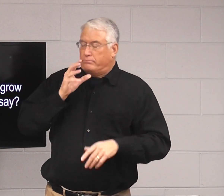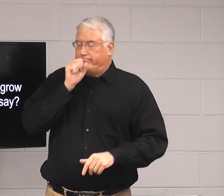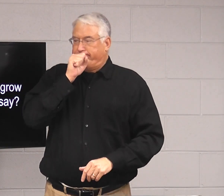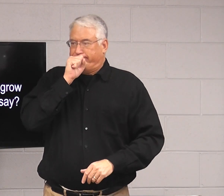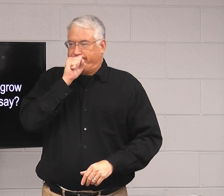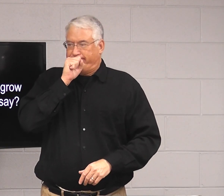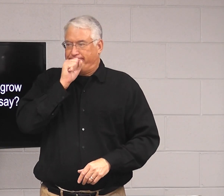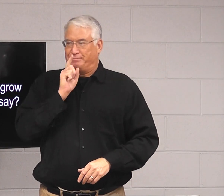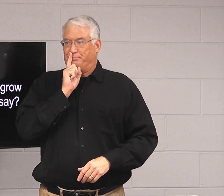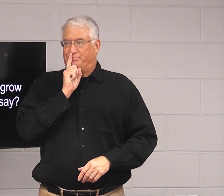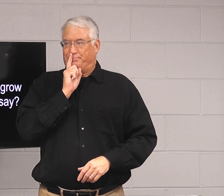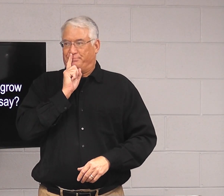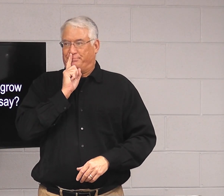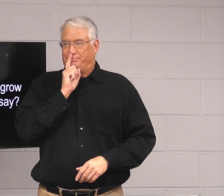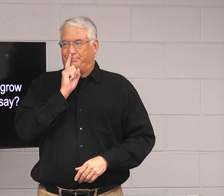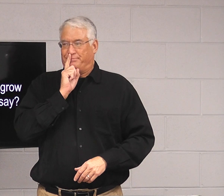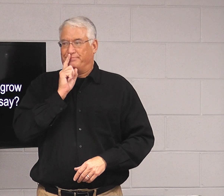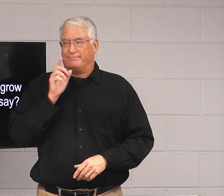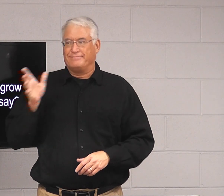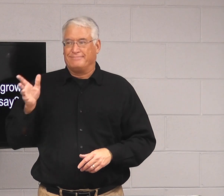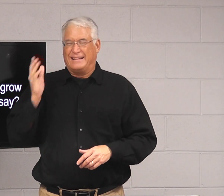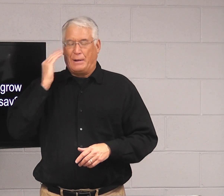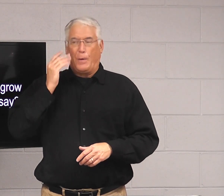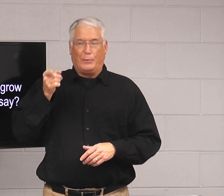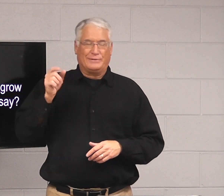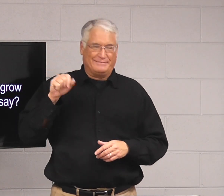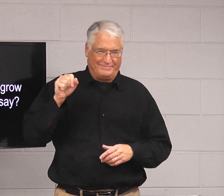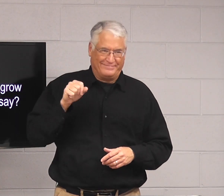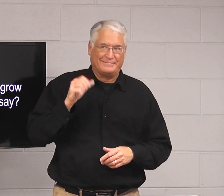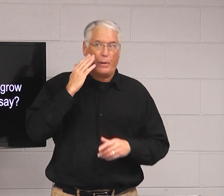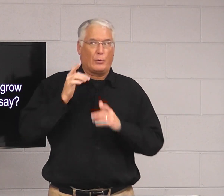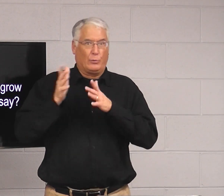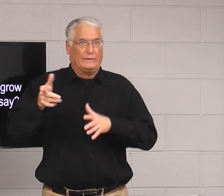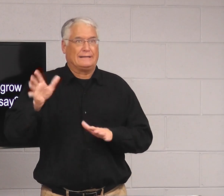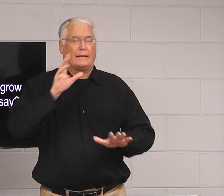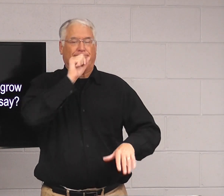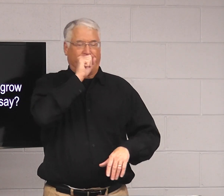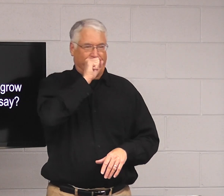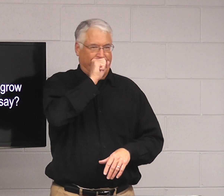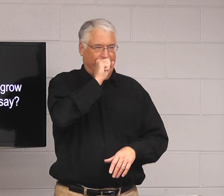pinched his finger. One second, I worked with you. They looked at me.